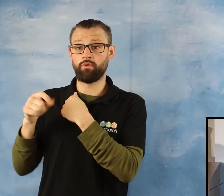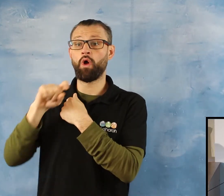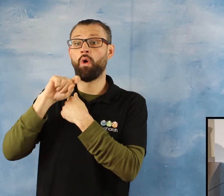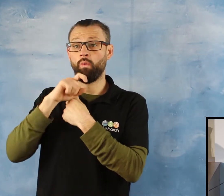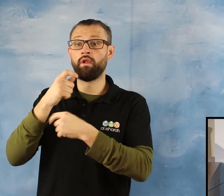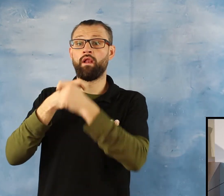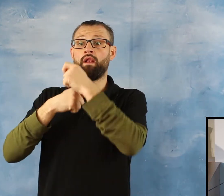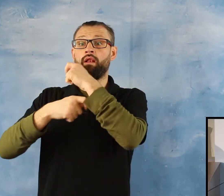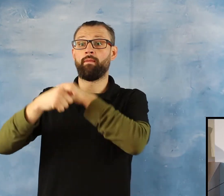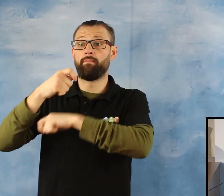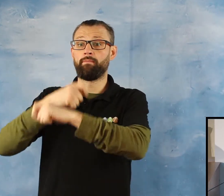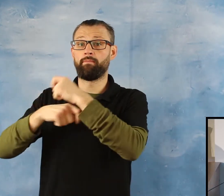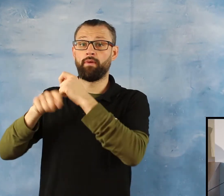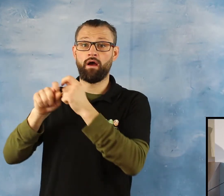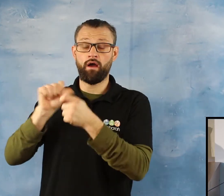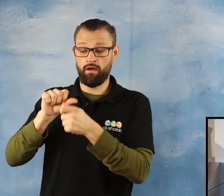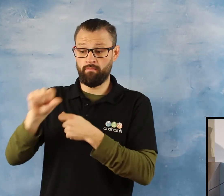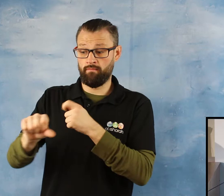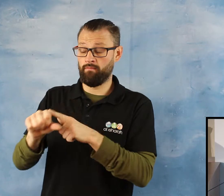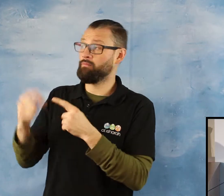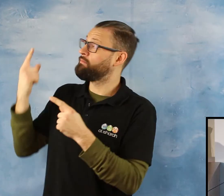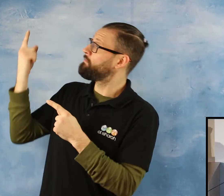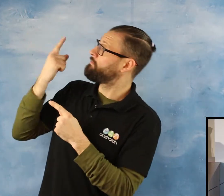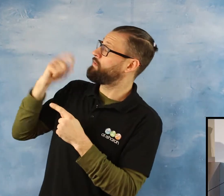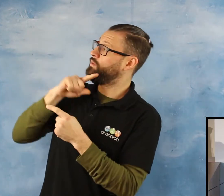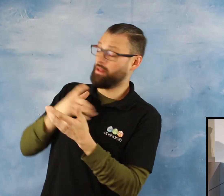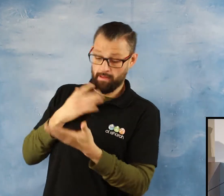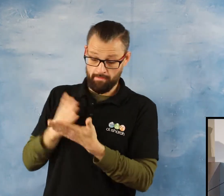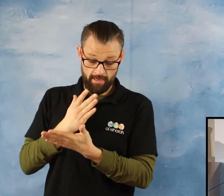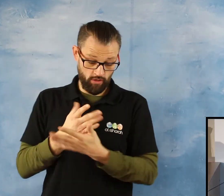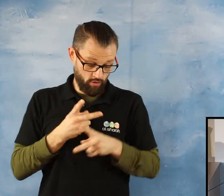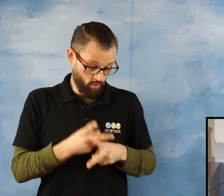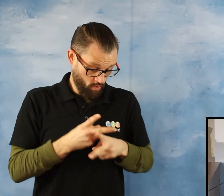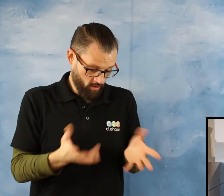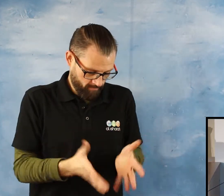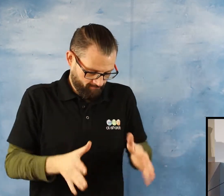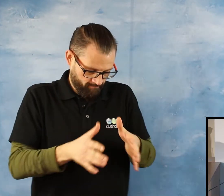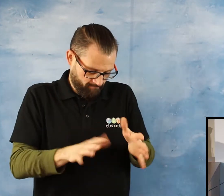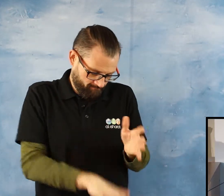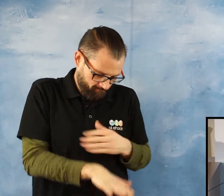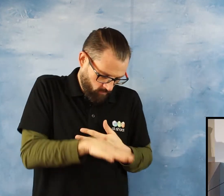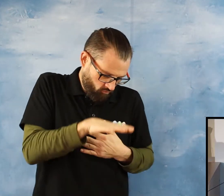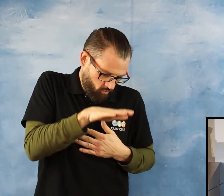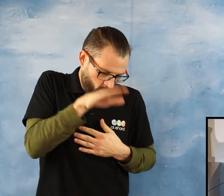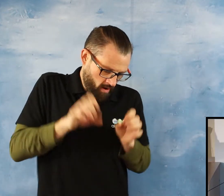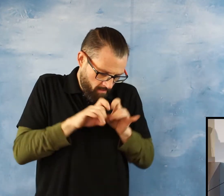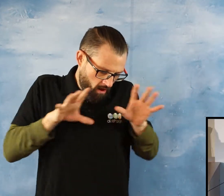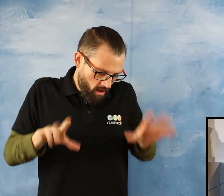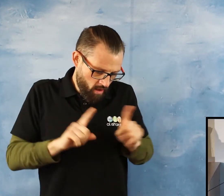Parents will make sure How they are shaped Which direction they are going What religion they are choosing Is a good